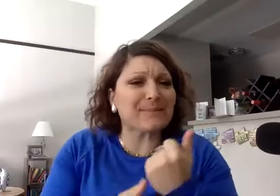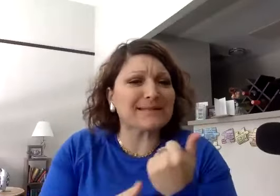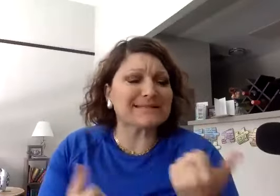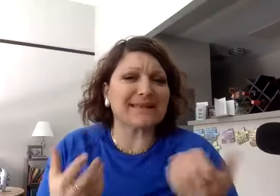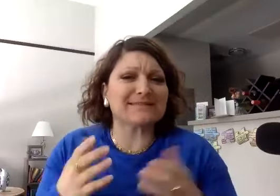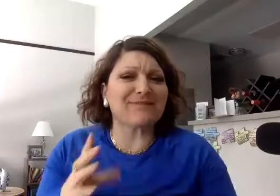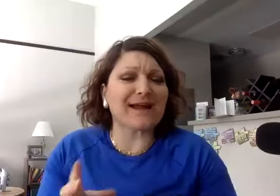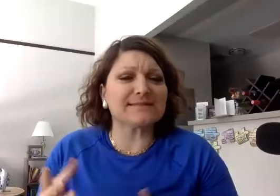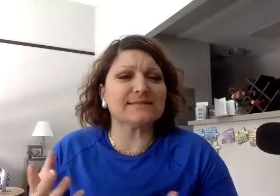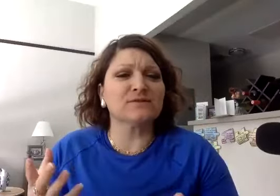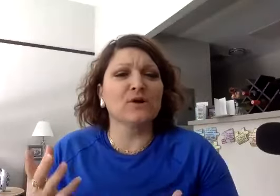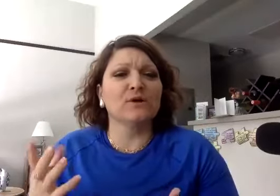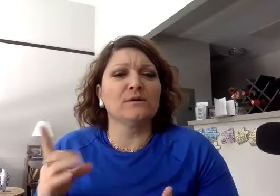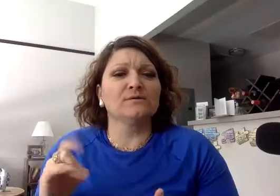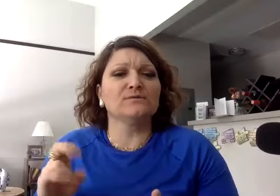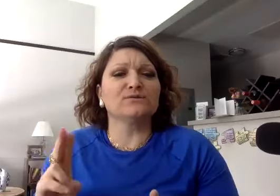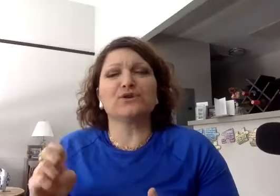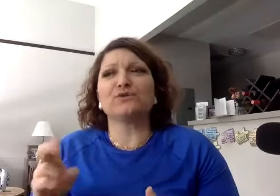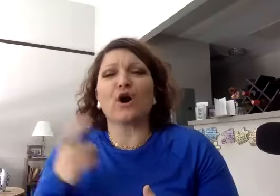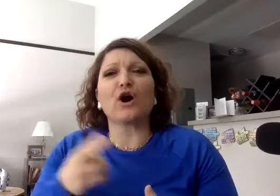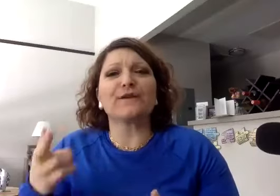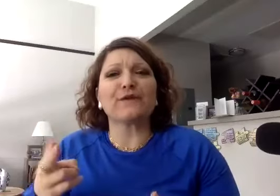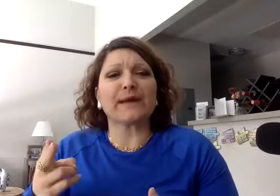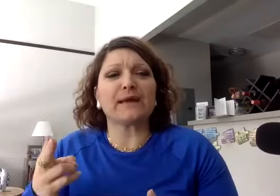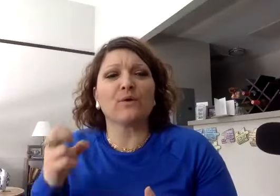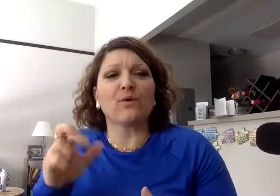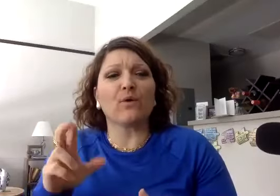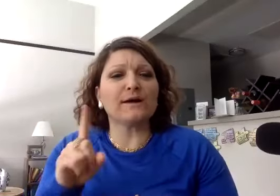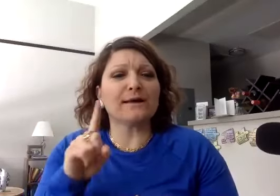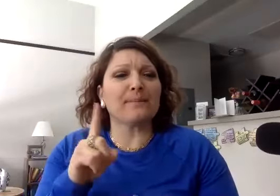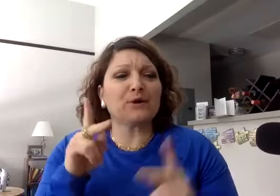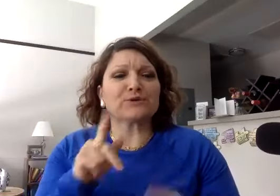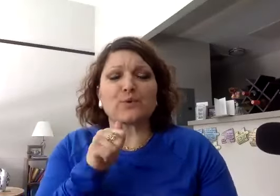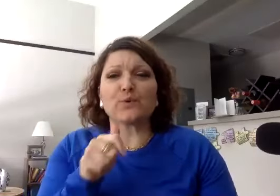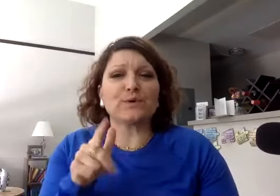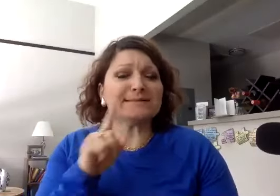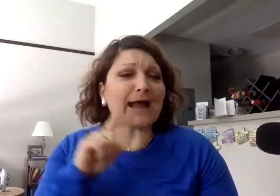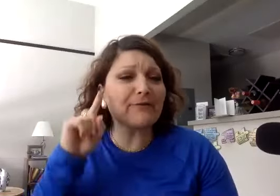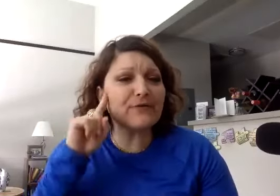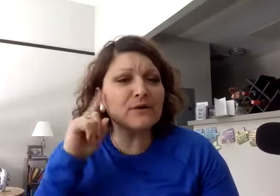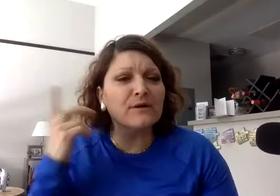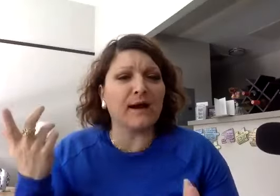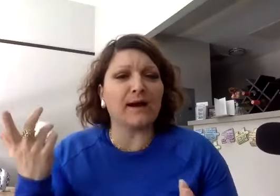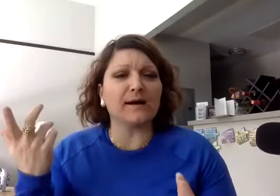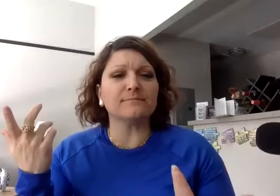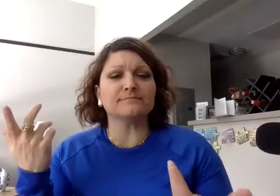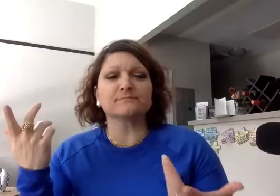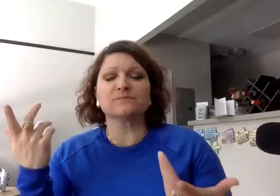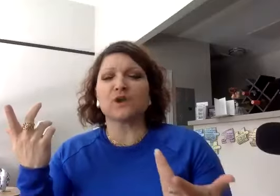devices do you use the hard of hearing or a person who is deaf, you know,